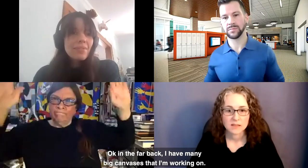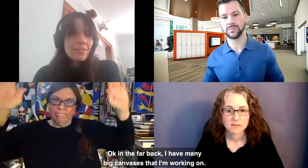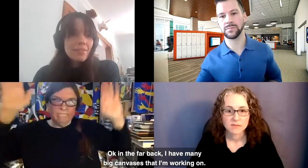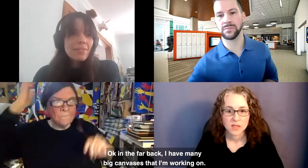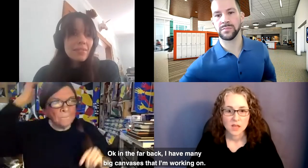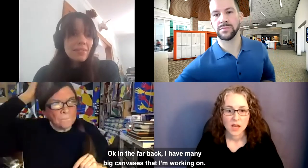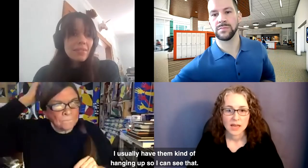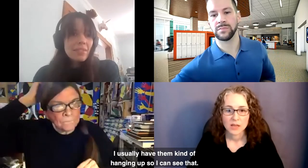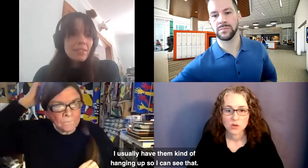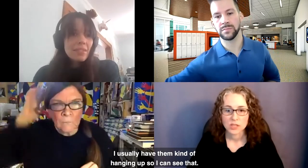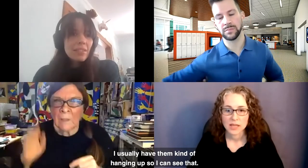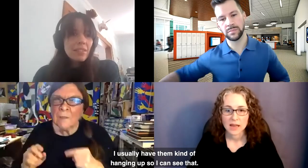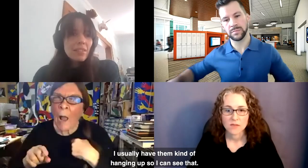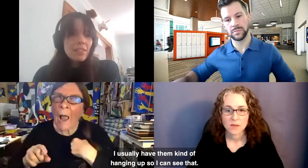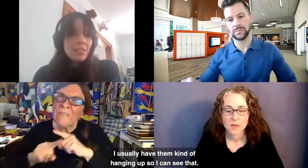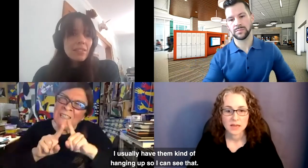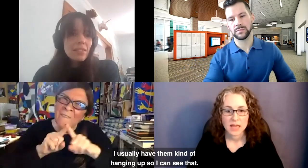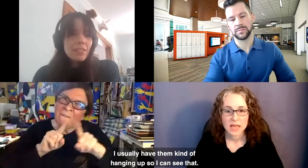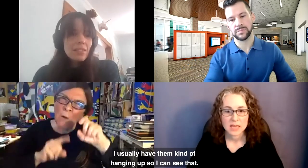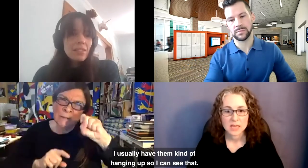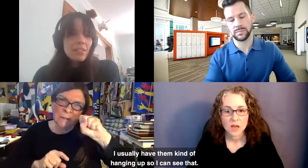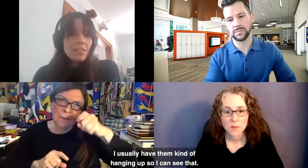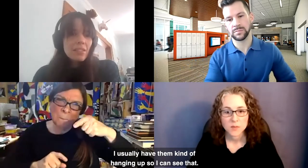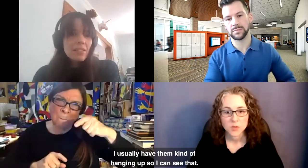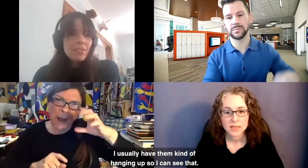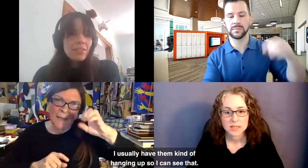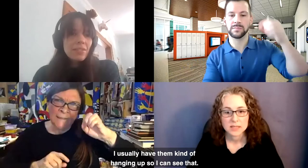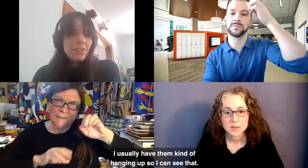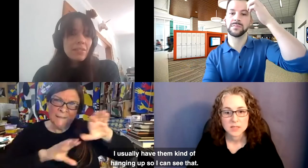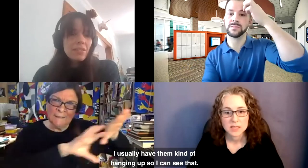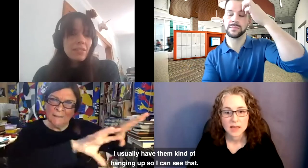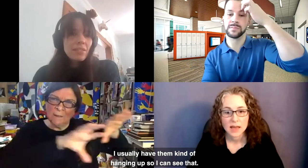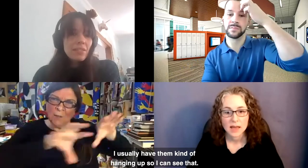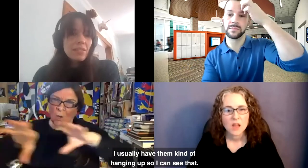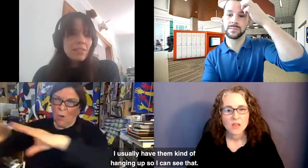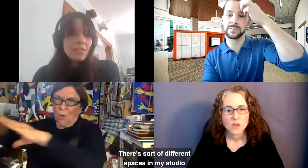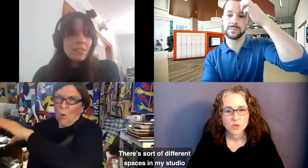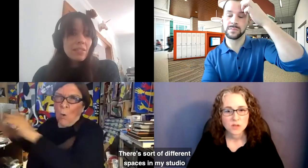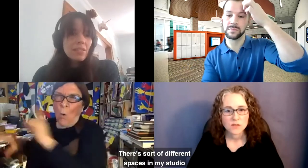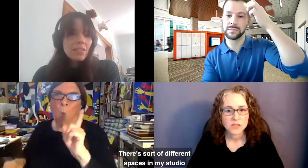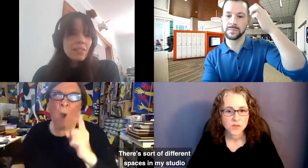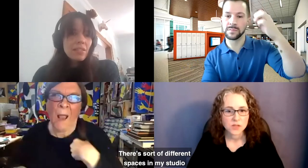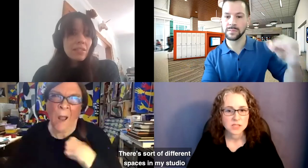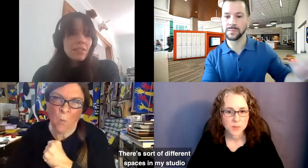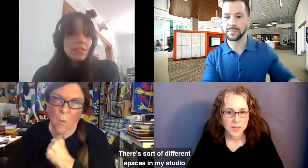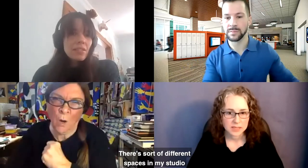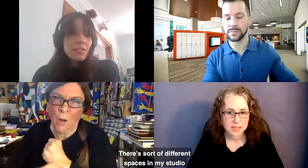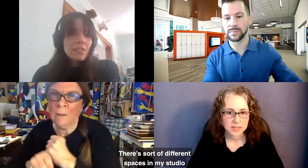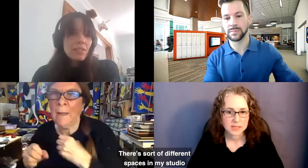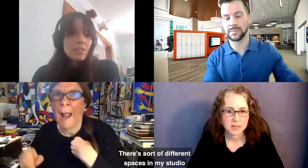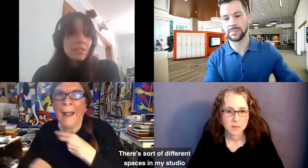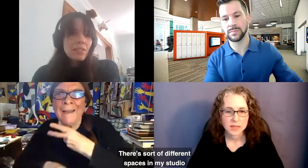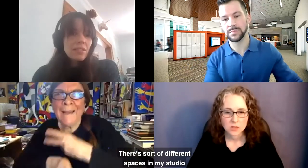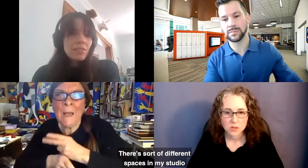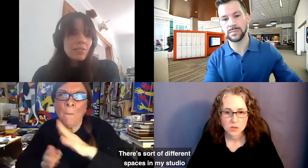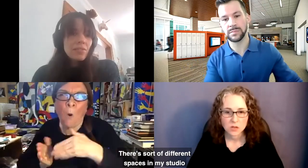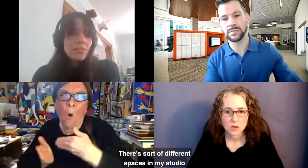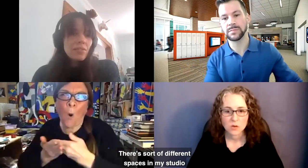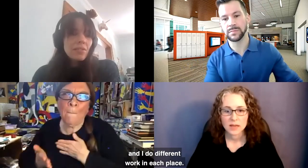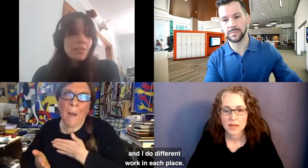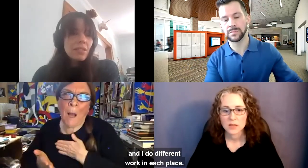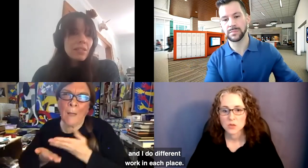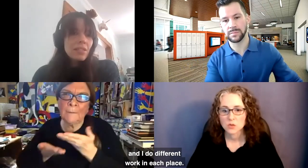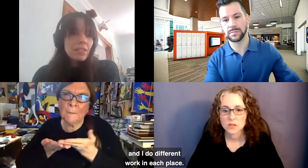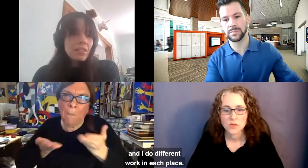on. I usually have them kind of hanging up so I can see that. There's sort of different spaces in my studio,